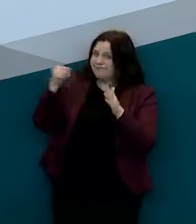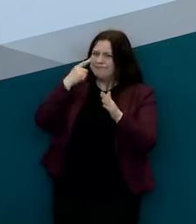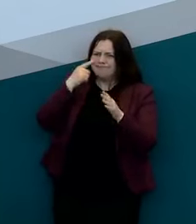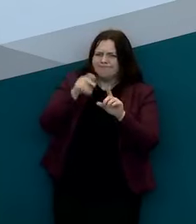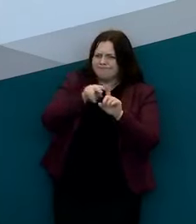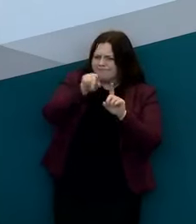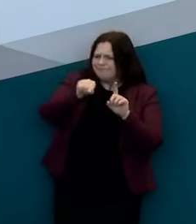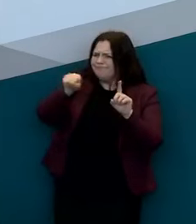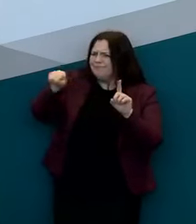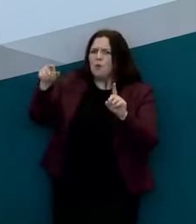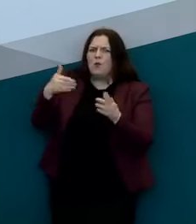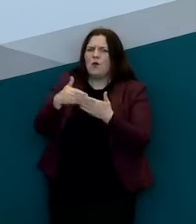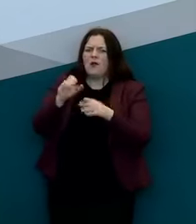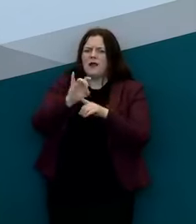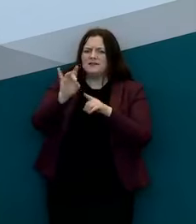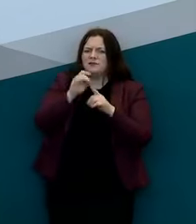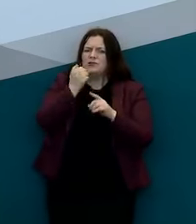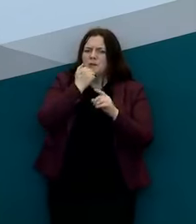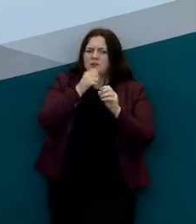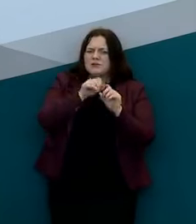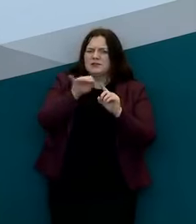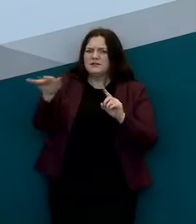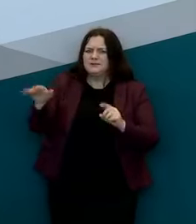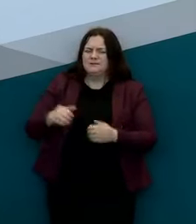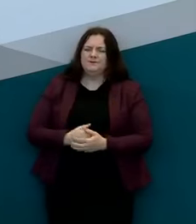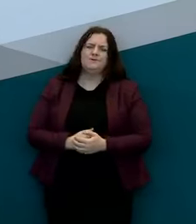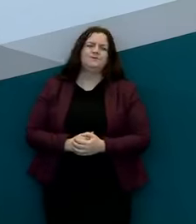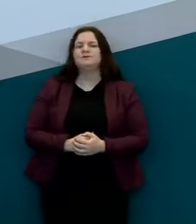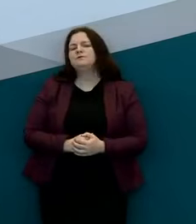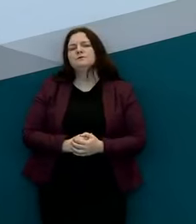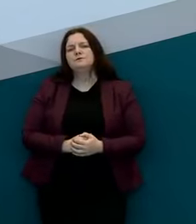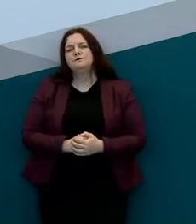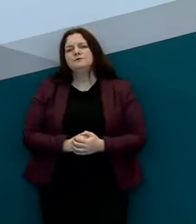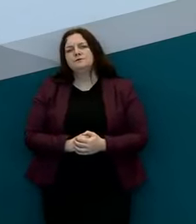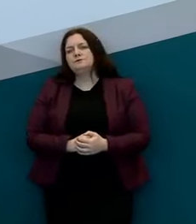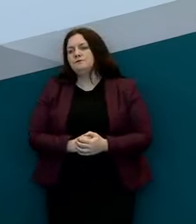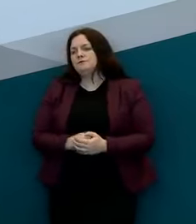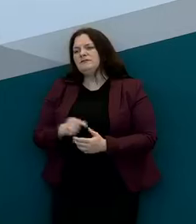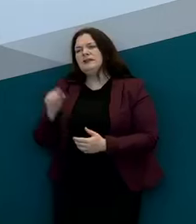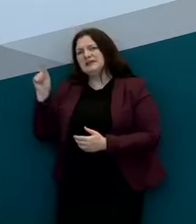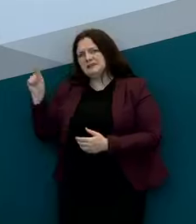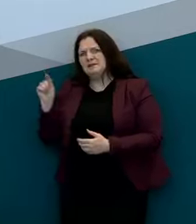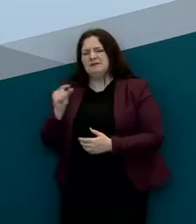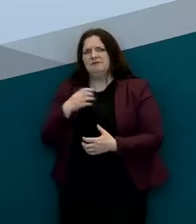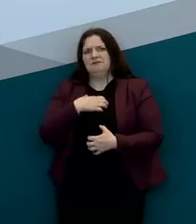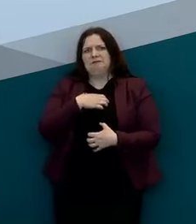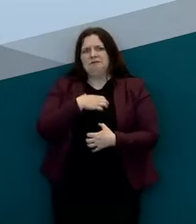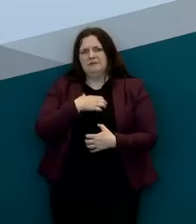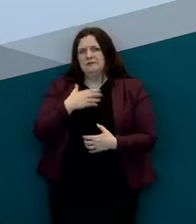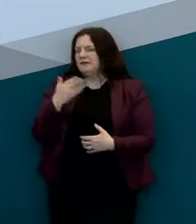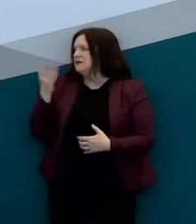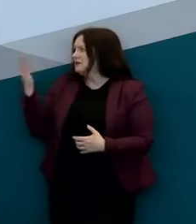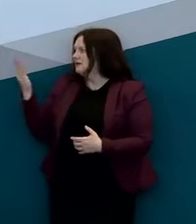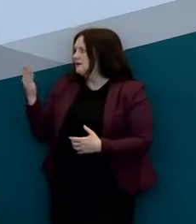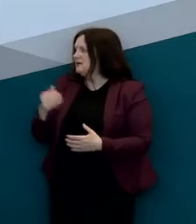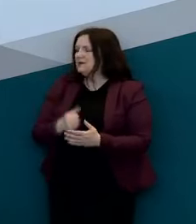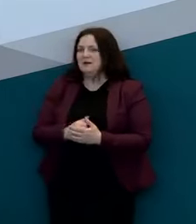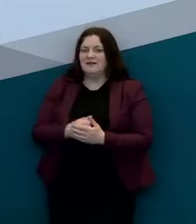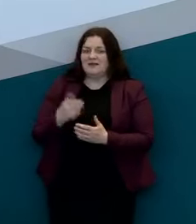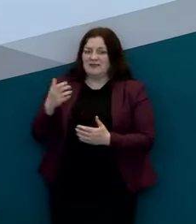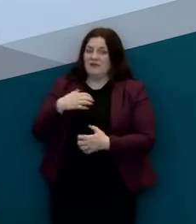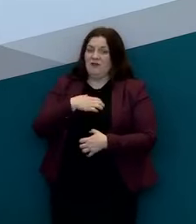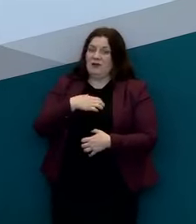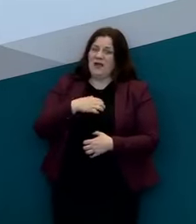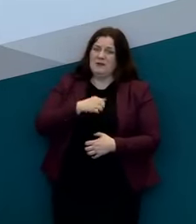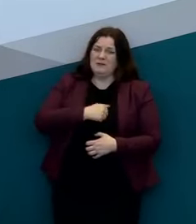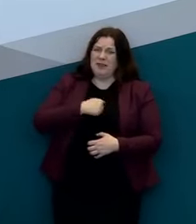and it's a it's a somewhat frightening scenario so this is and